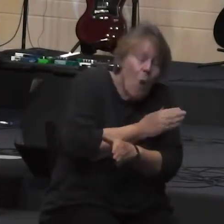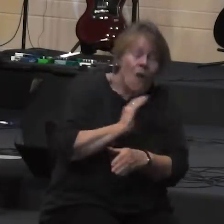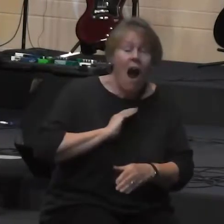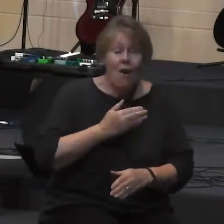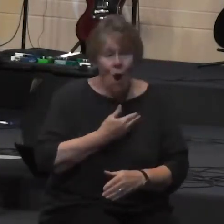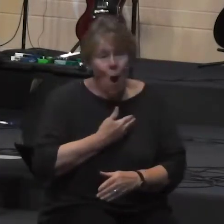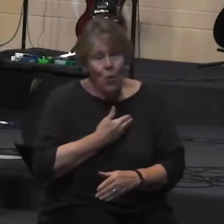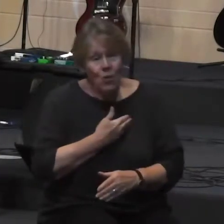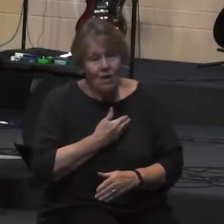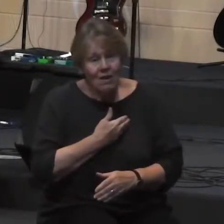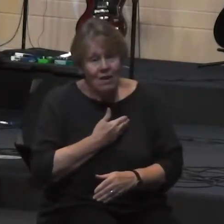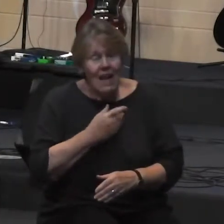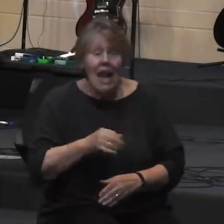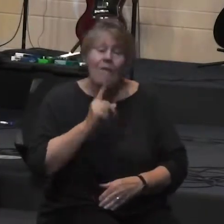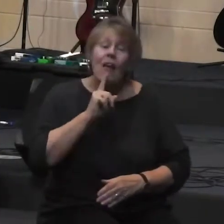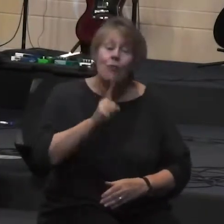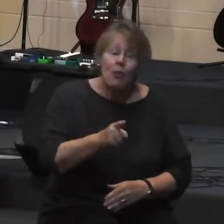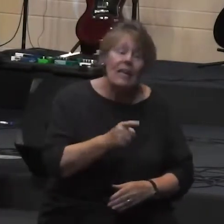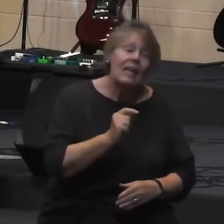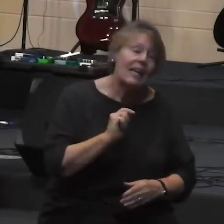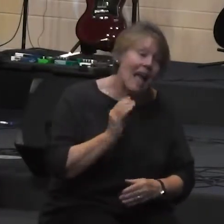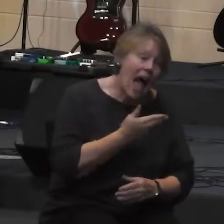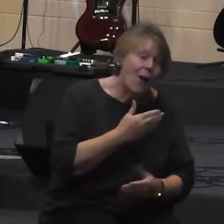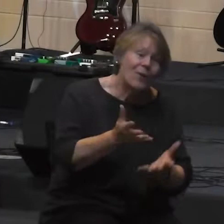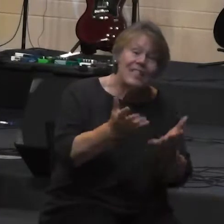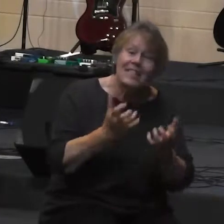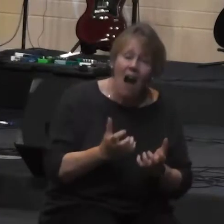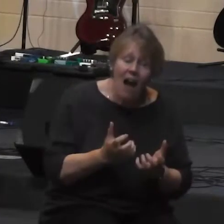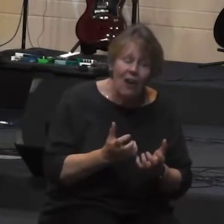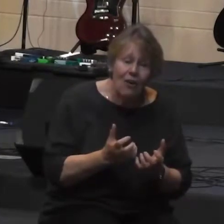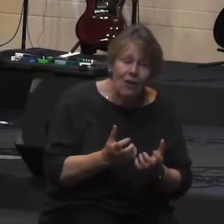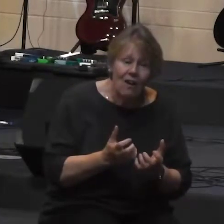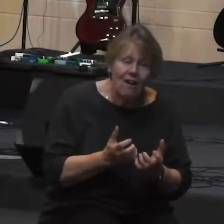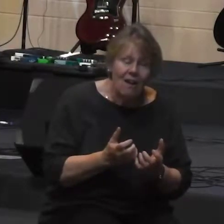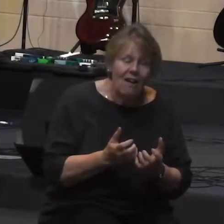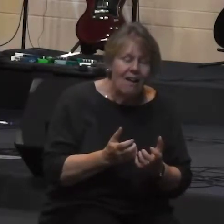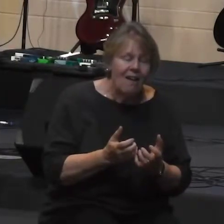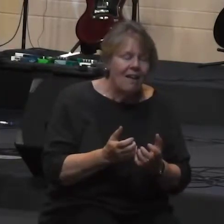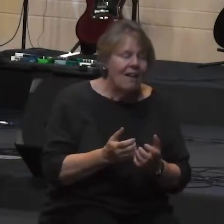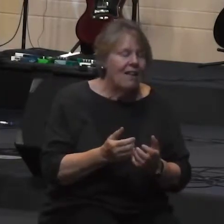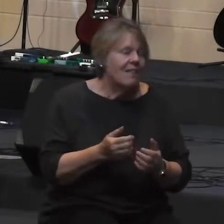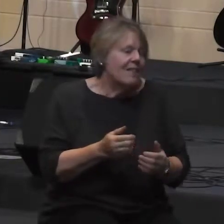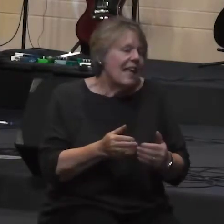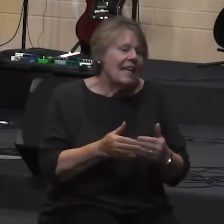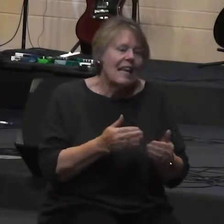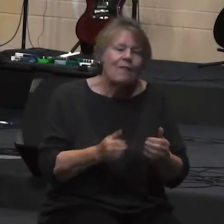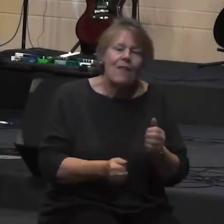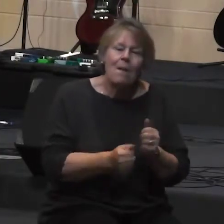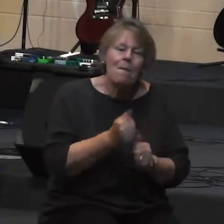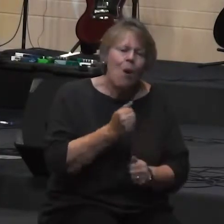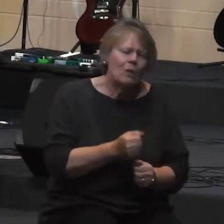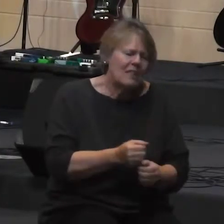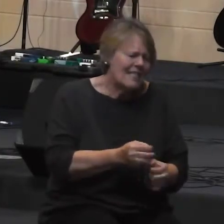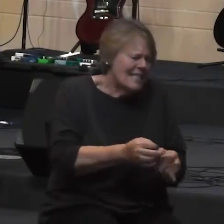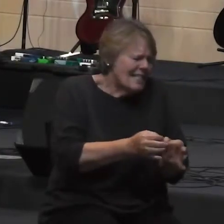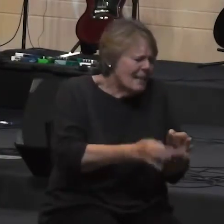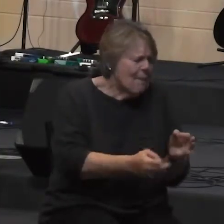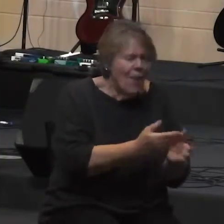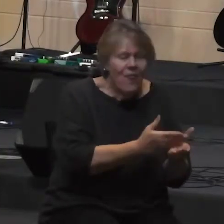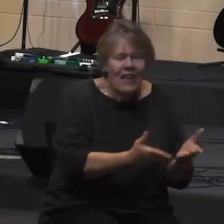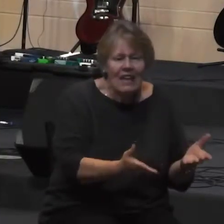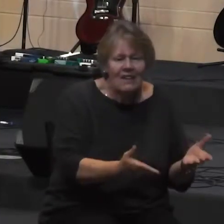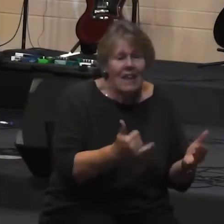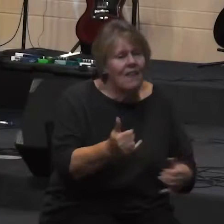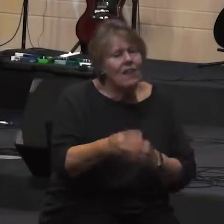truly our greatest desire then even the most simple things in a world of overindulgence in a world of